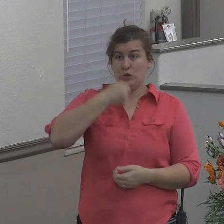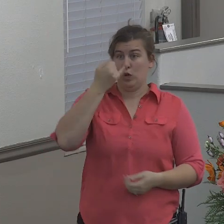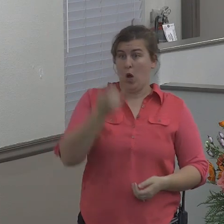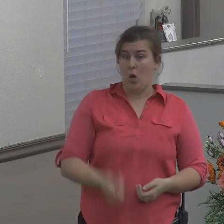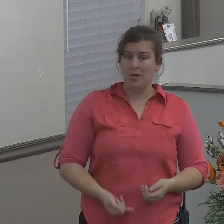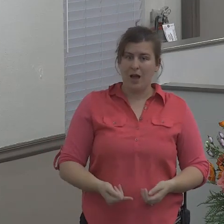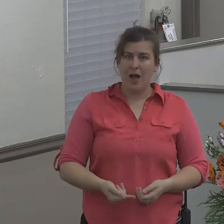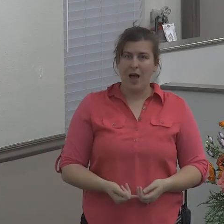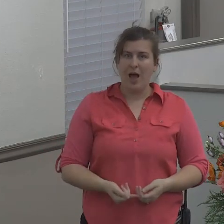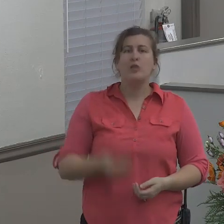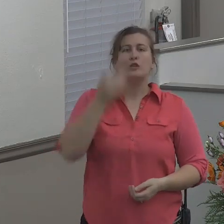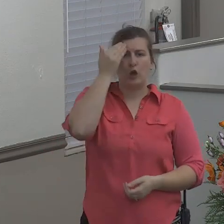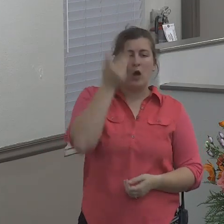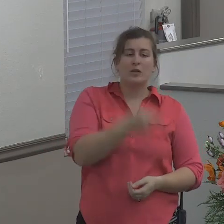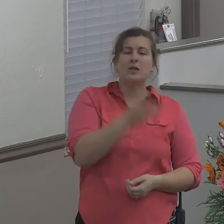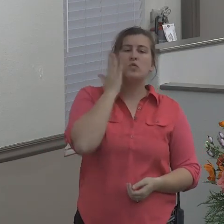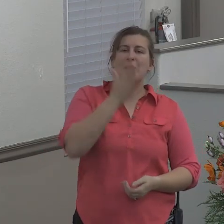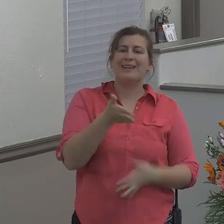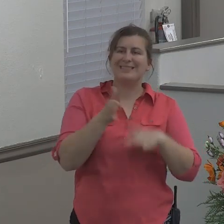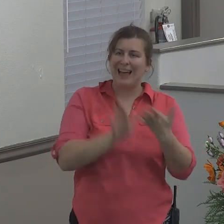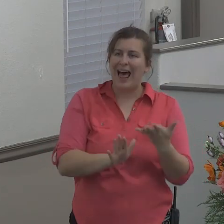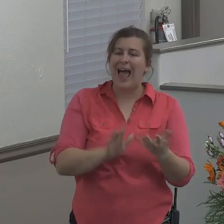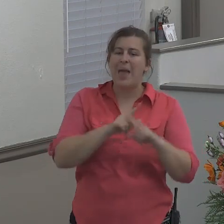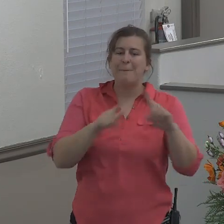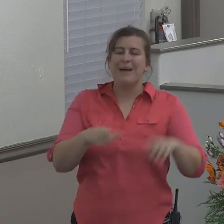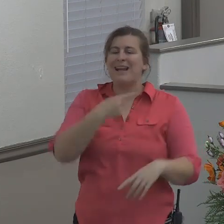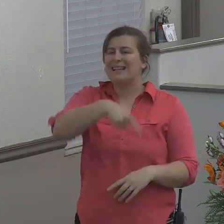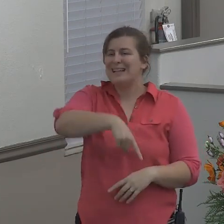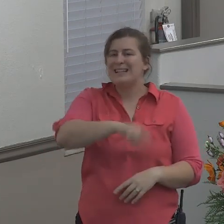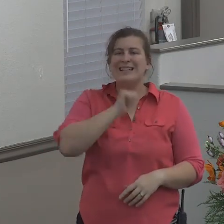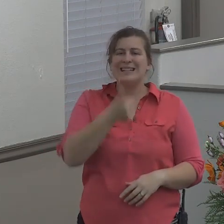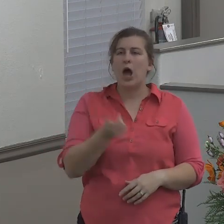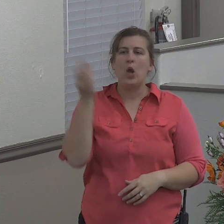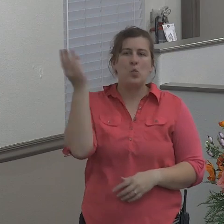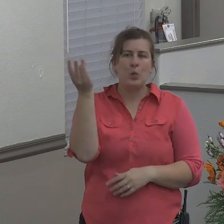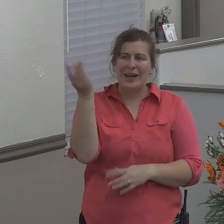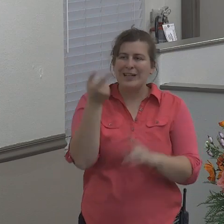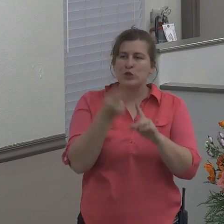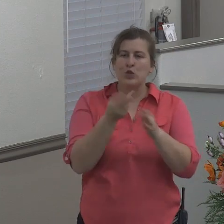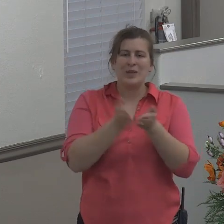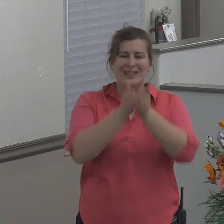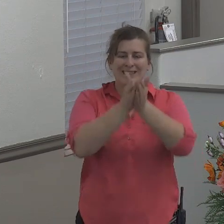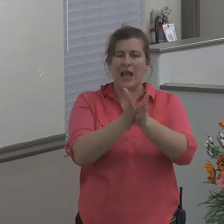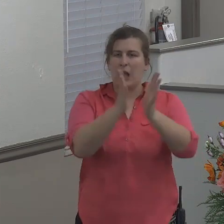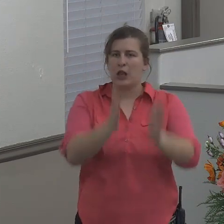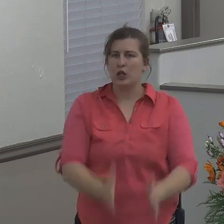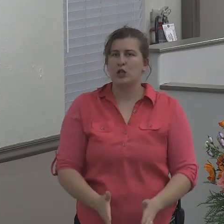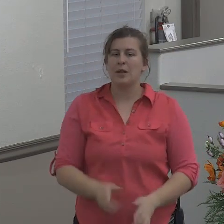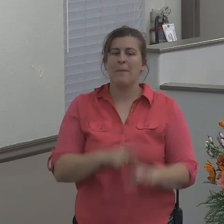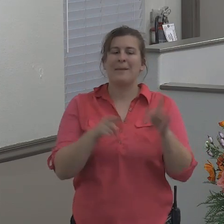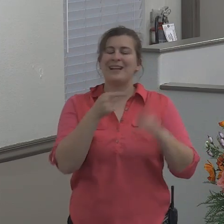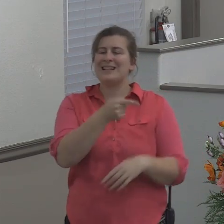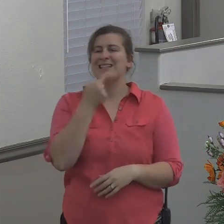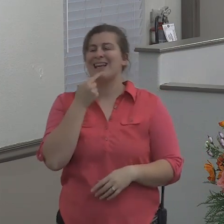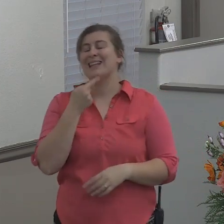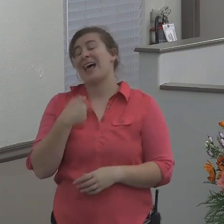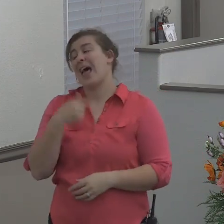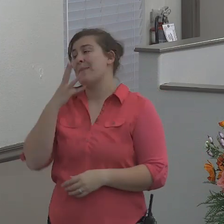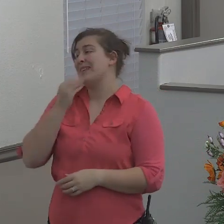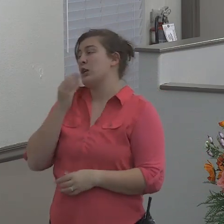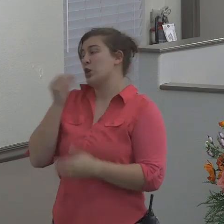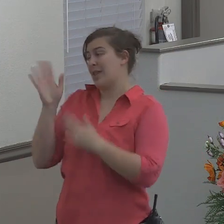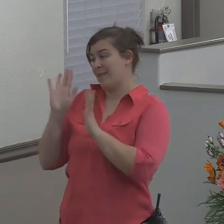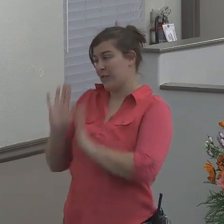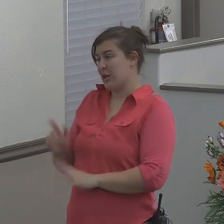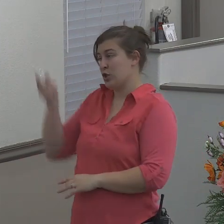not tell them about God. He does not witness to them. He just says he is a Hebrew that fears the